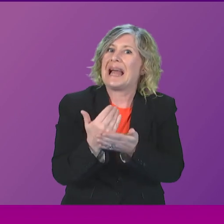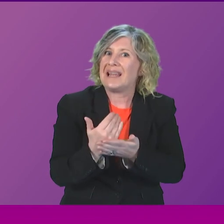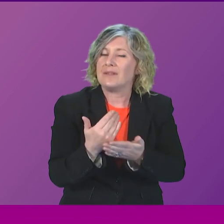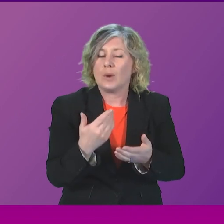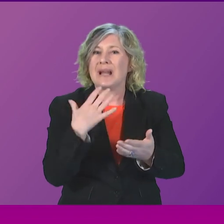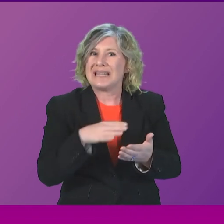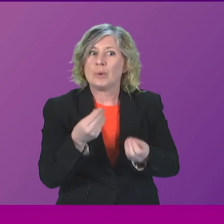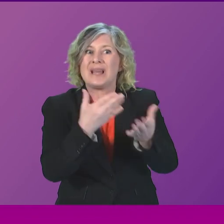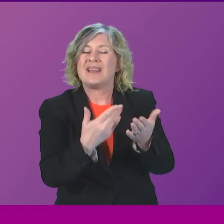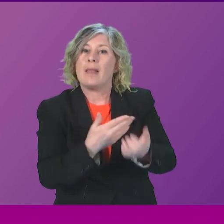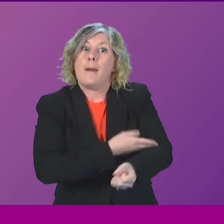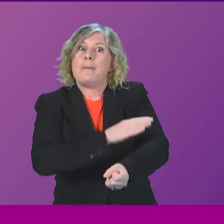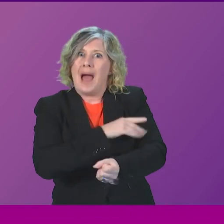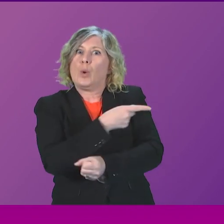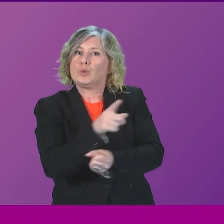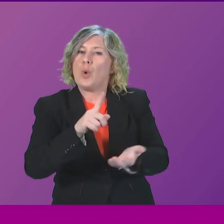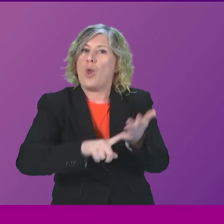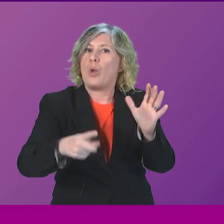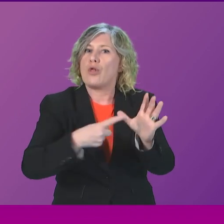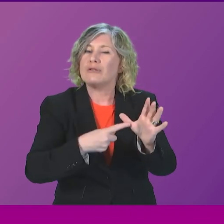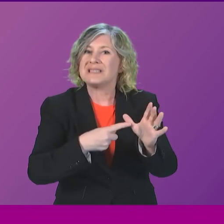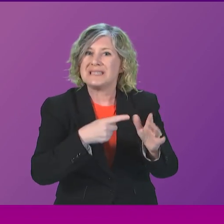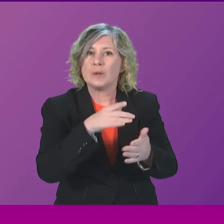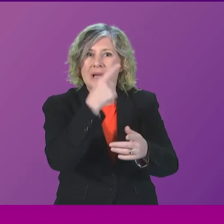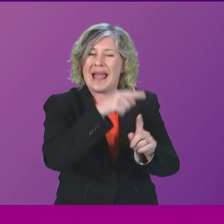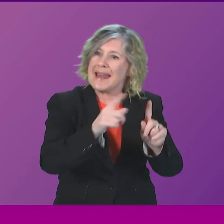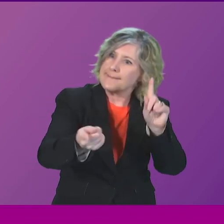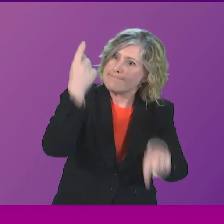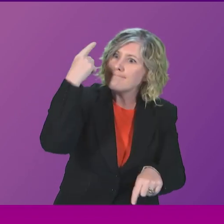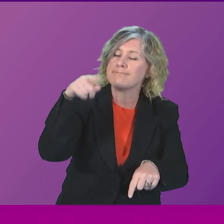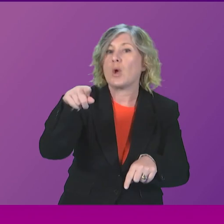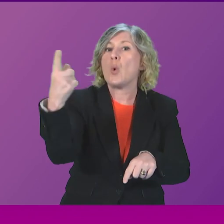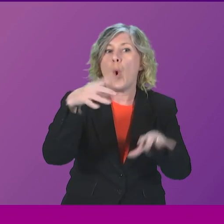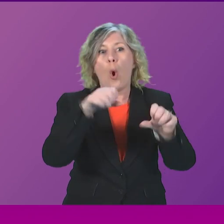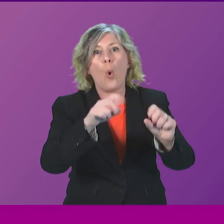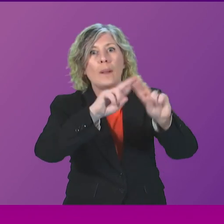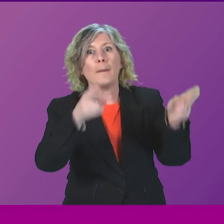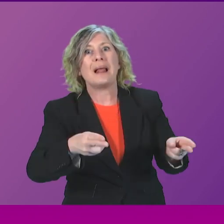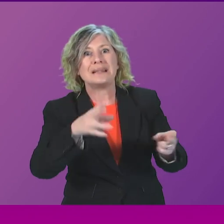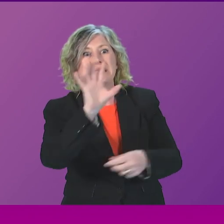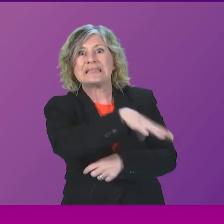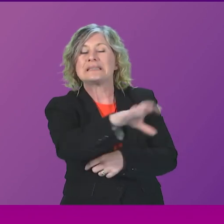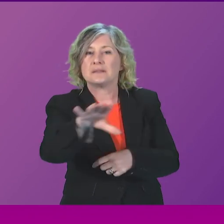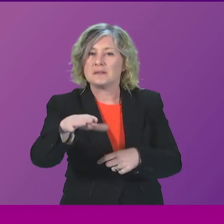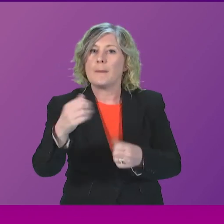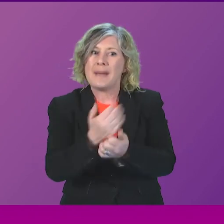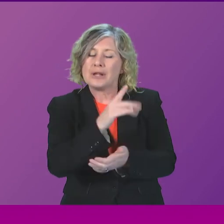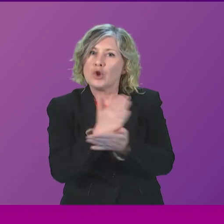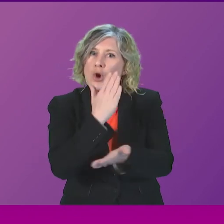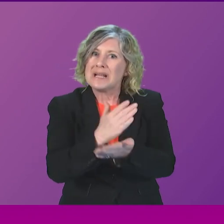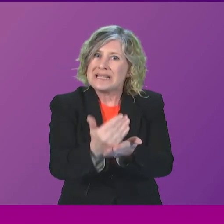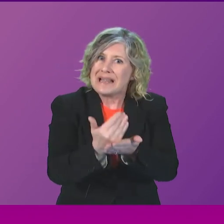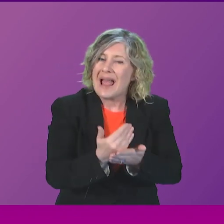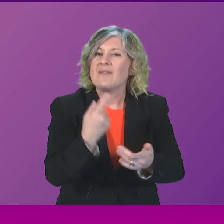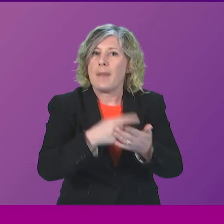intervene to get the site owners to make the complex as safe as possible and ultimately clear the site, will the